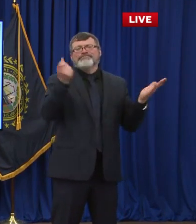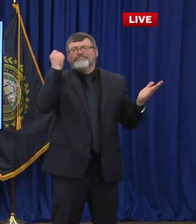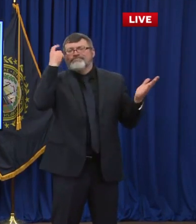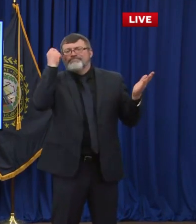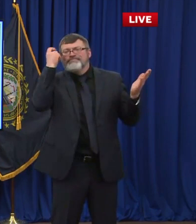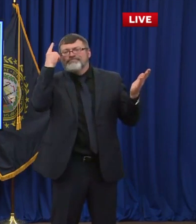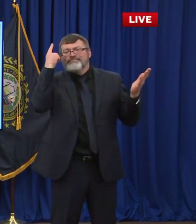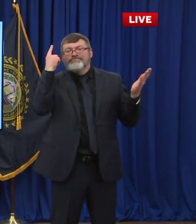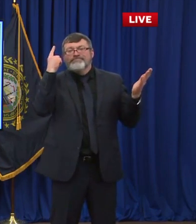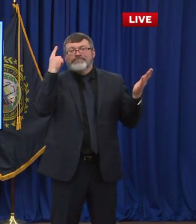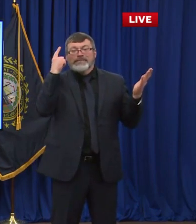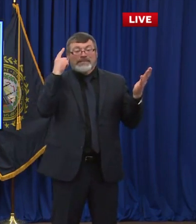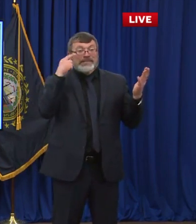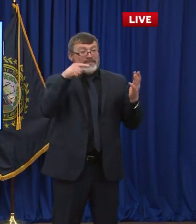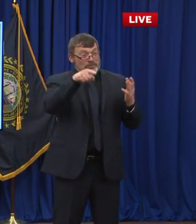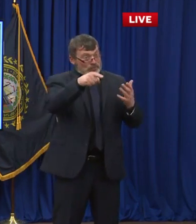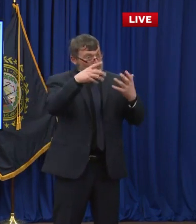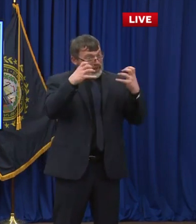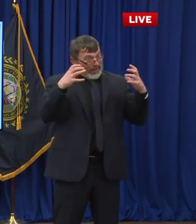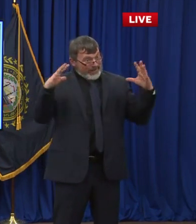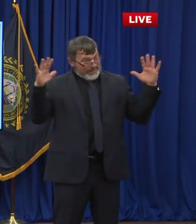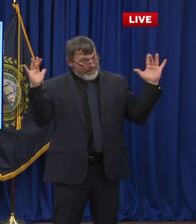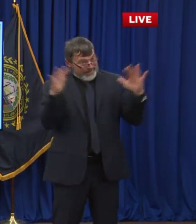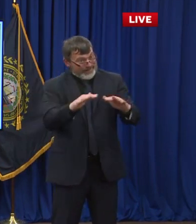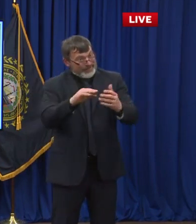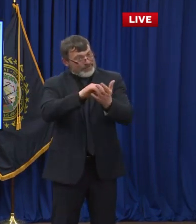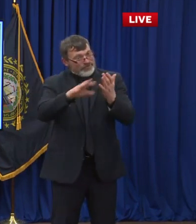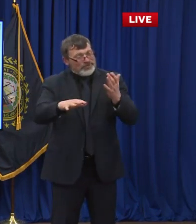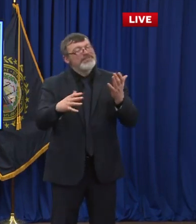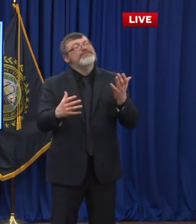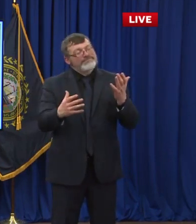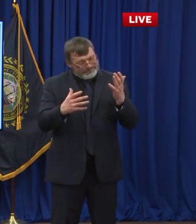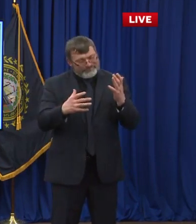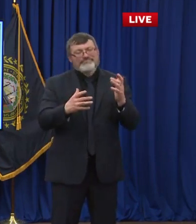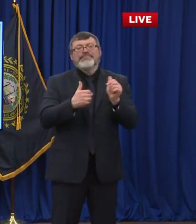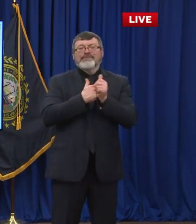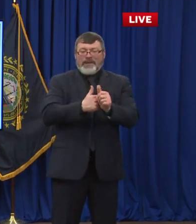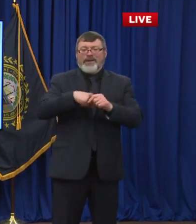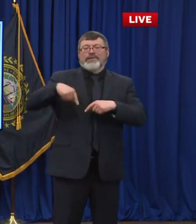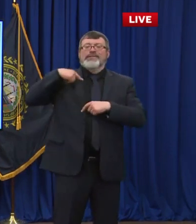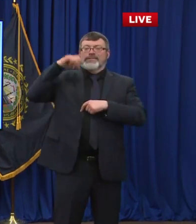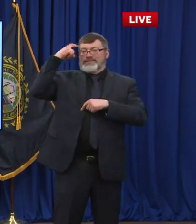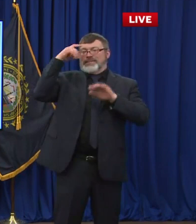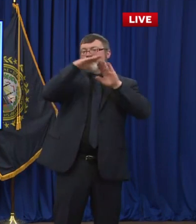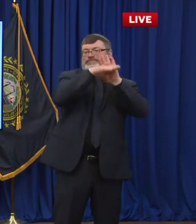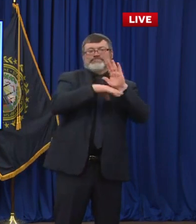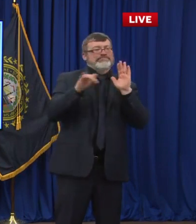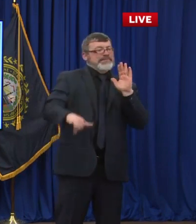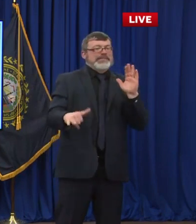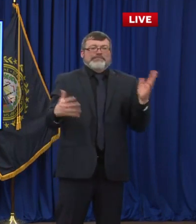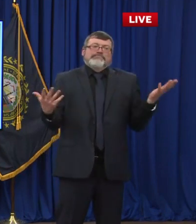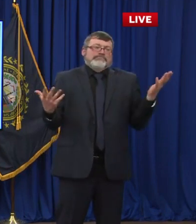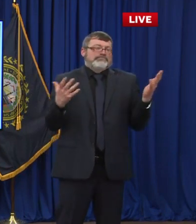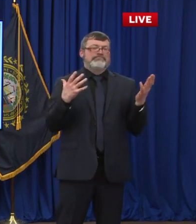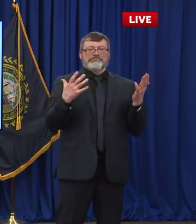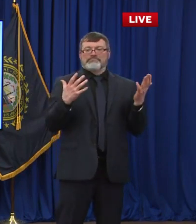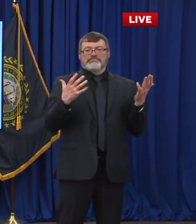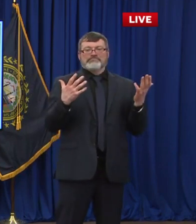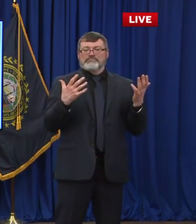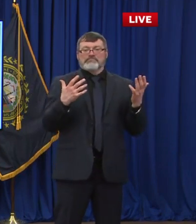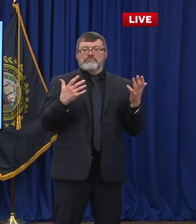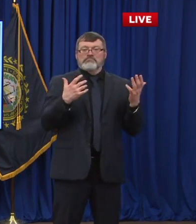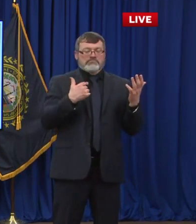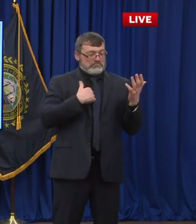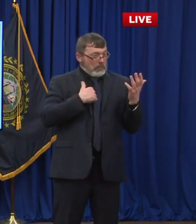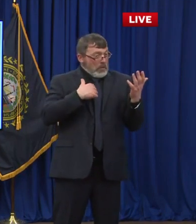right things to kind of make sure that that can be done in a safe and healthy atmosphere. And so we'll keep working with them, make sure all resources are available.